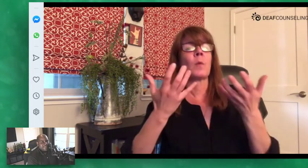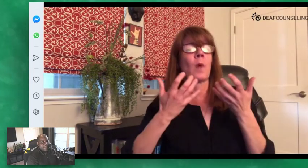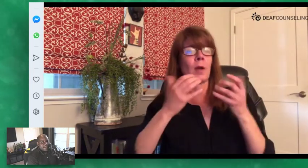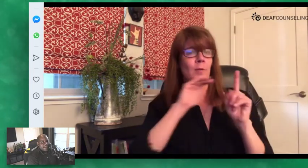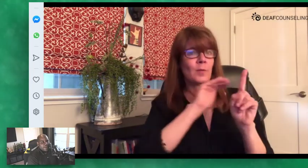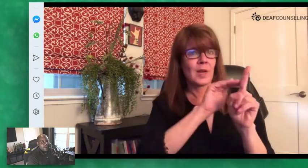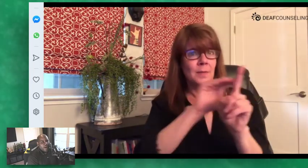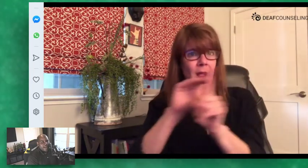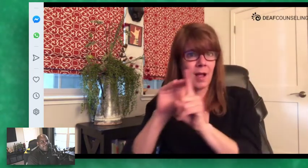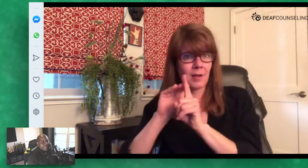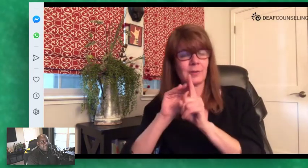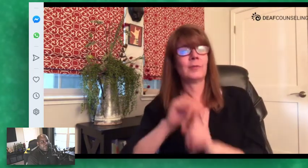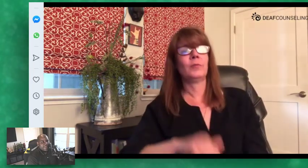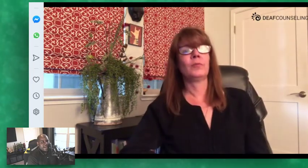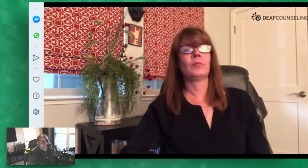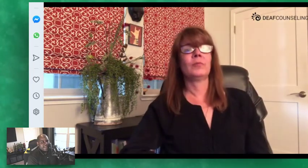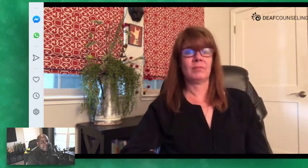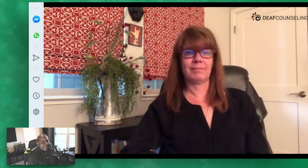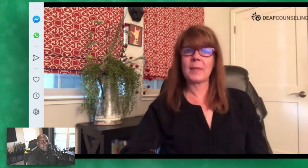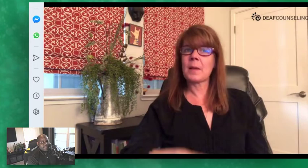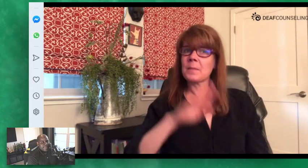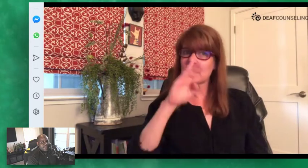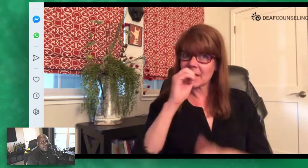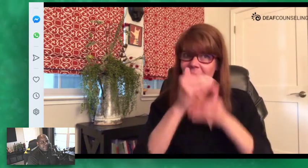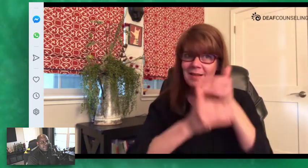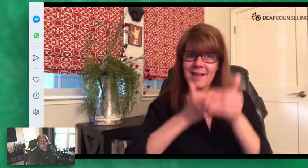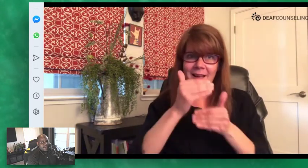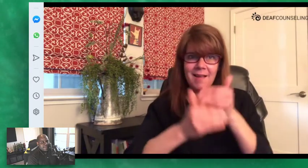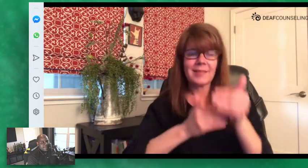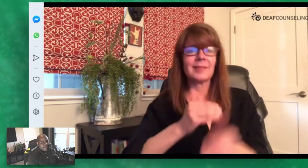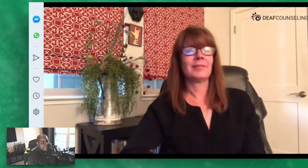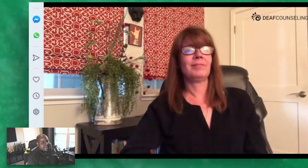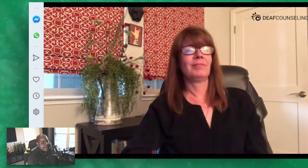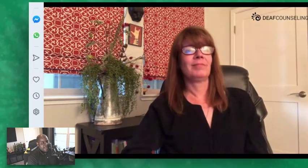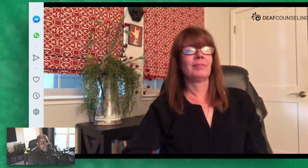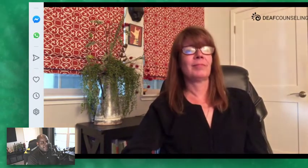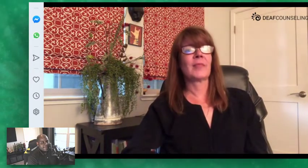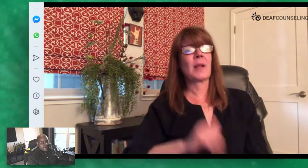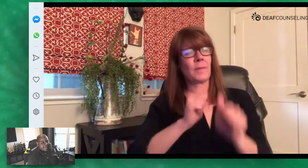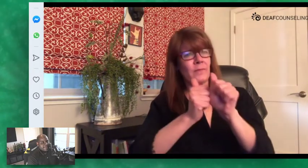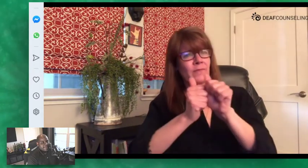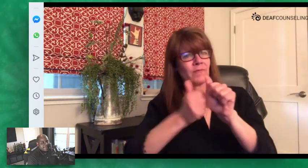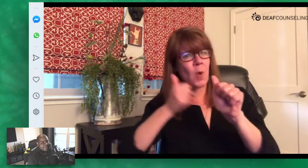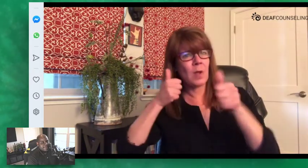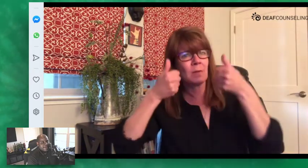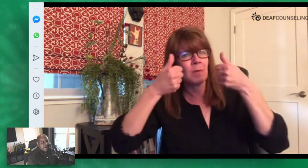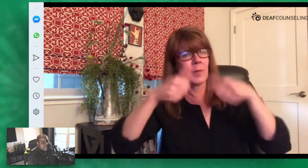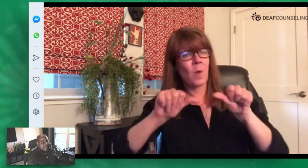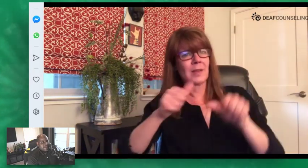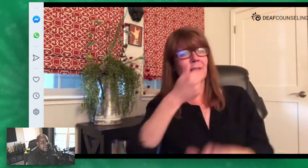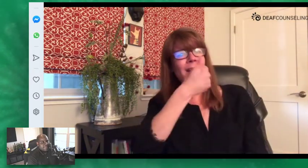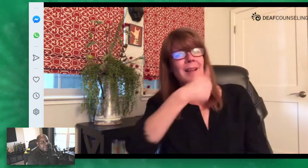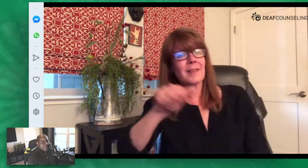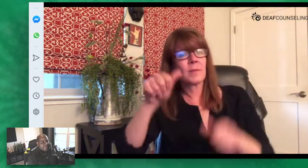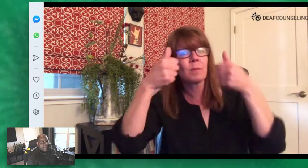want to remind people be kind avoid posting